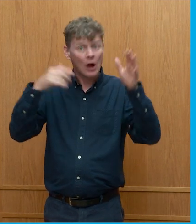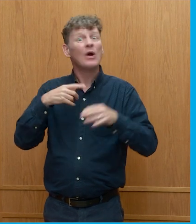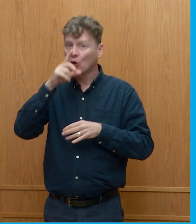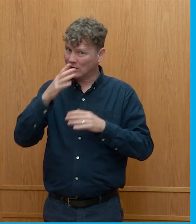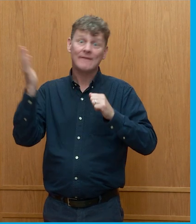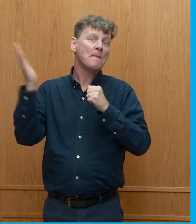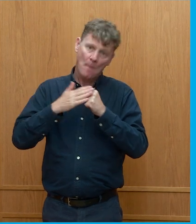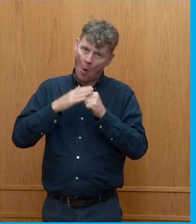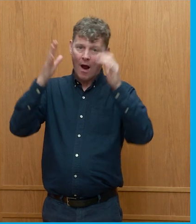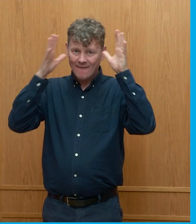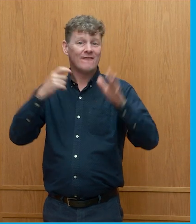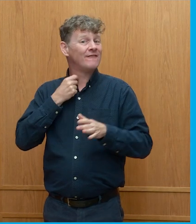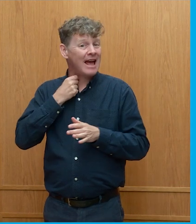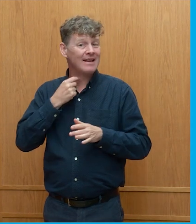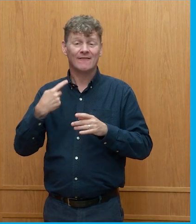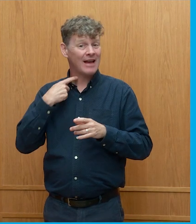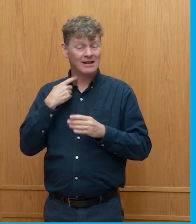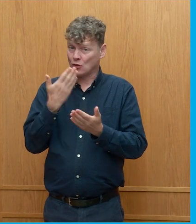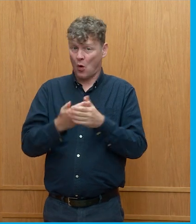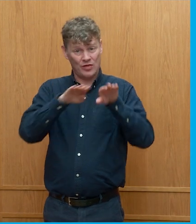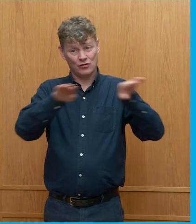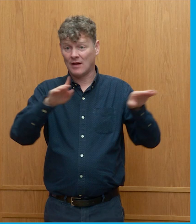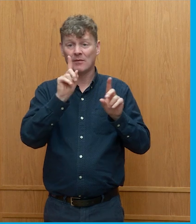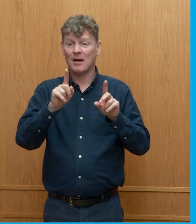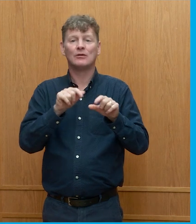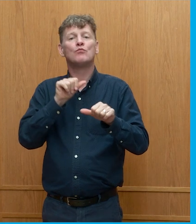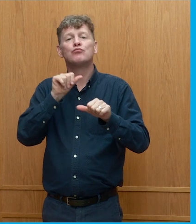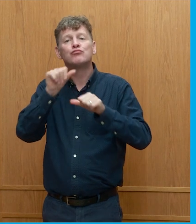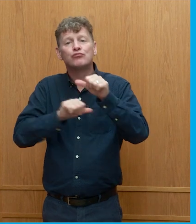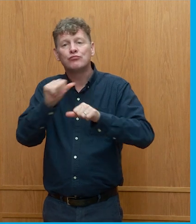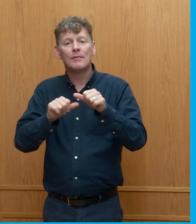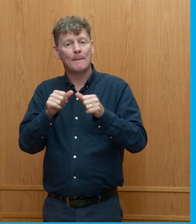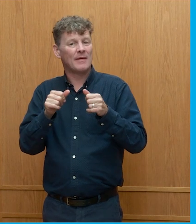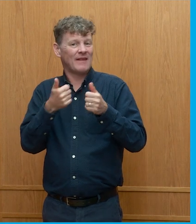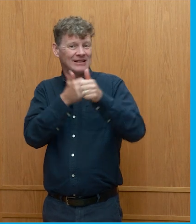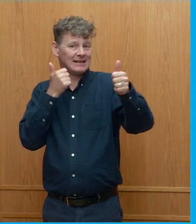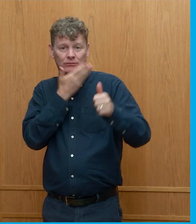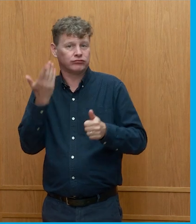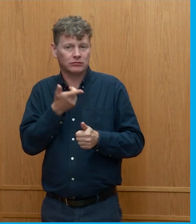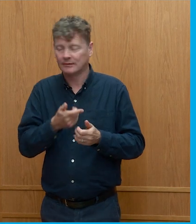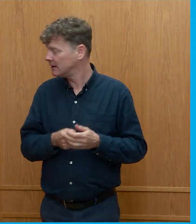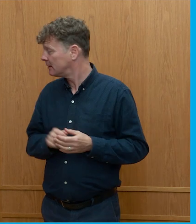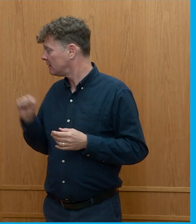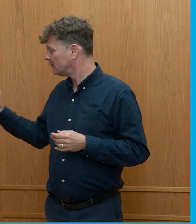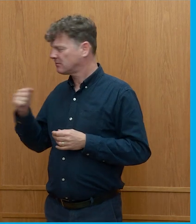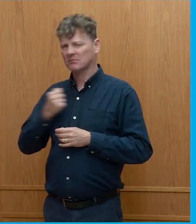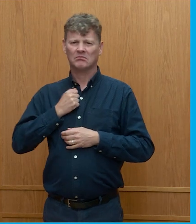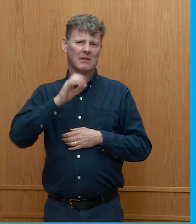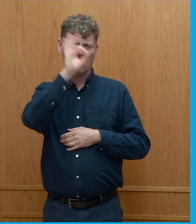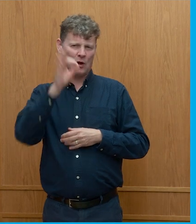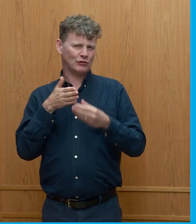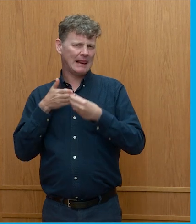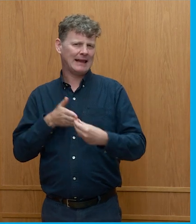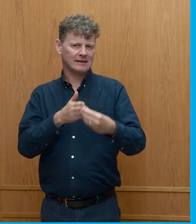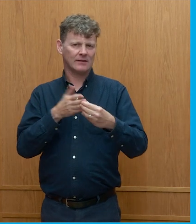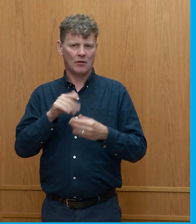on the shelves in the supermarket if we would have more processing facilities here in scotland well my question actually leads on from that so